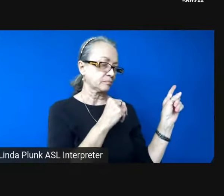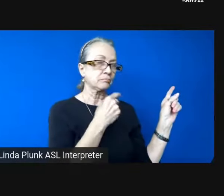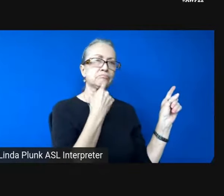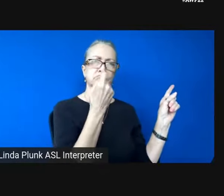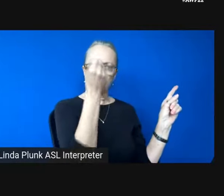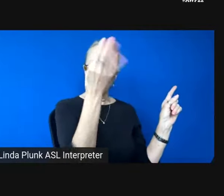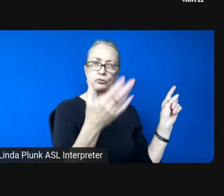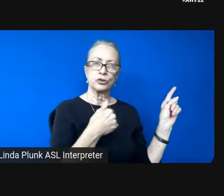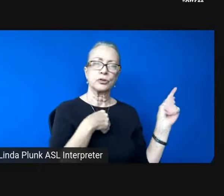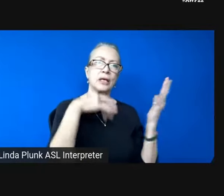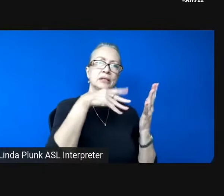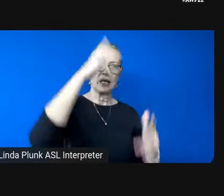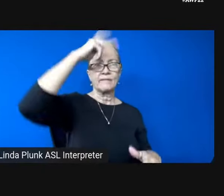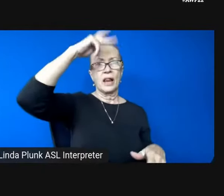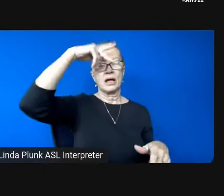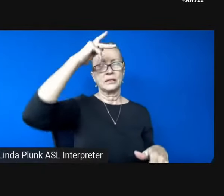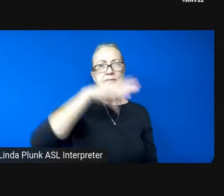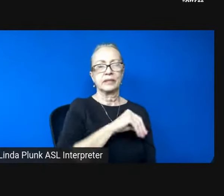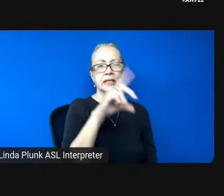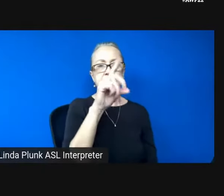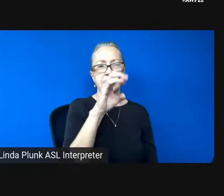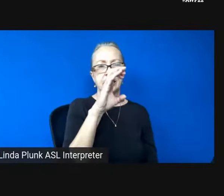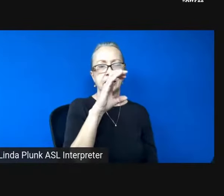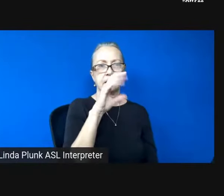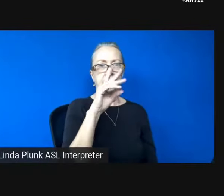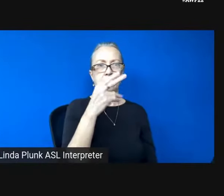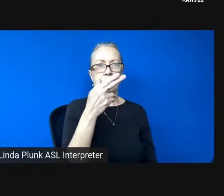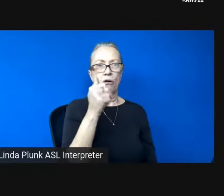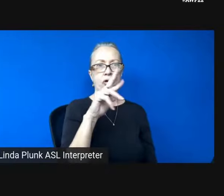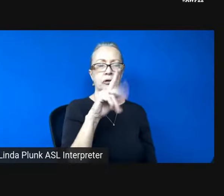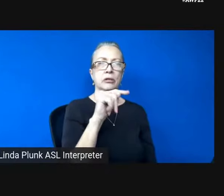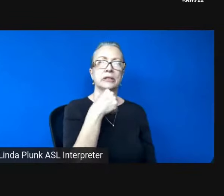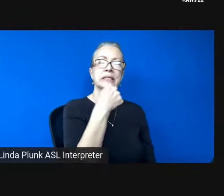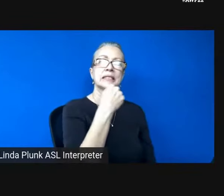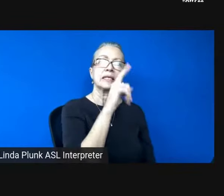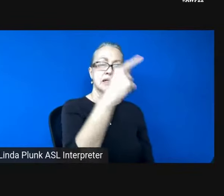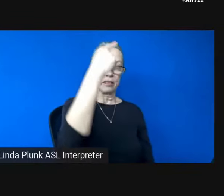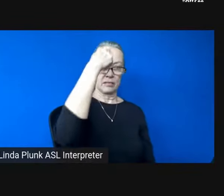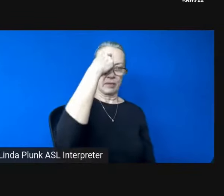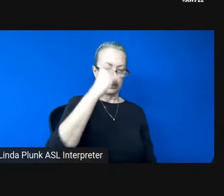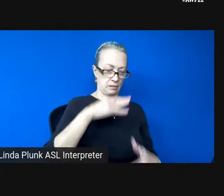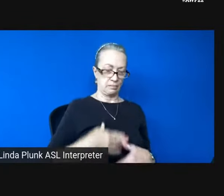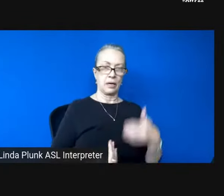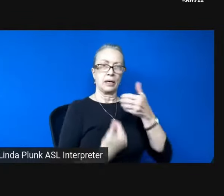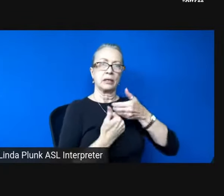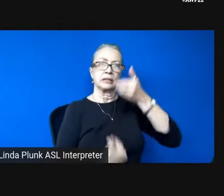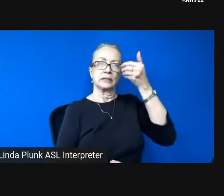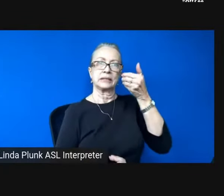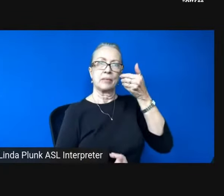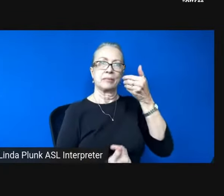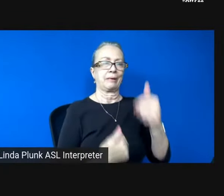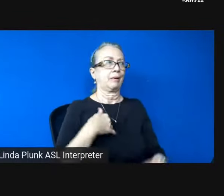and Descartes famously argued that the mind and body are separate and I'm still recovering from that